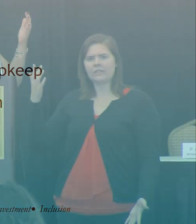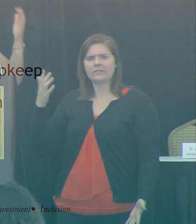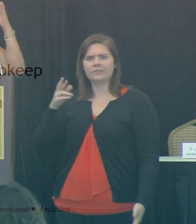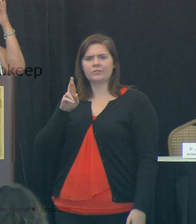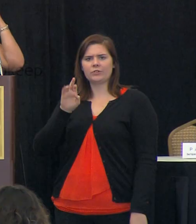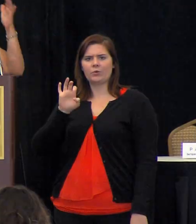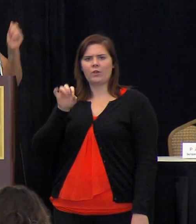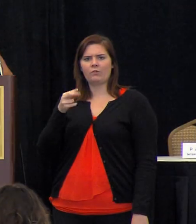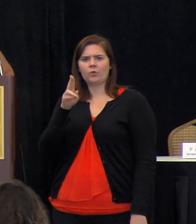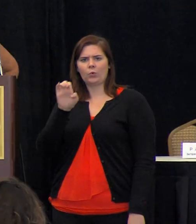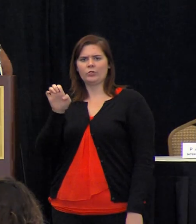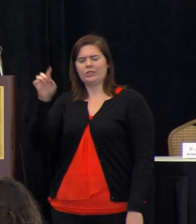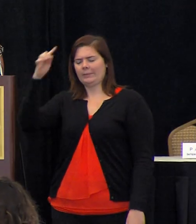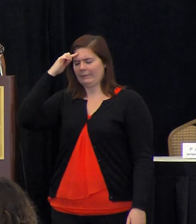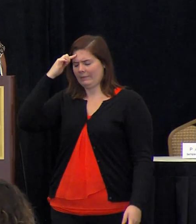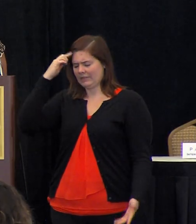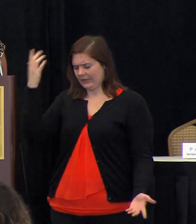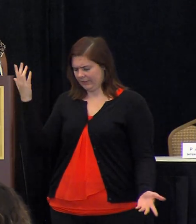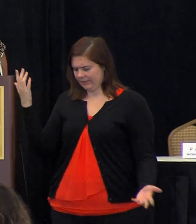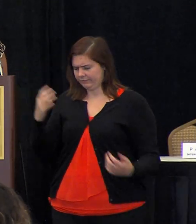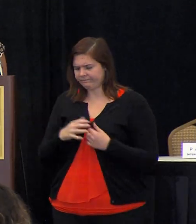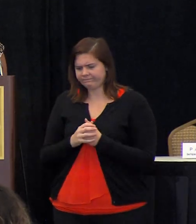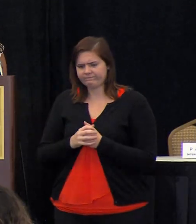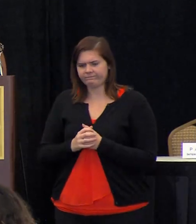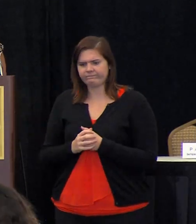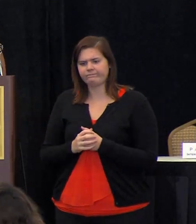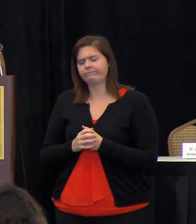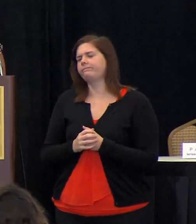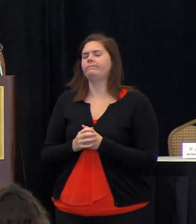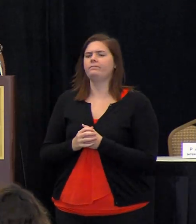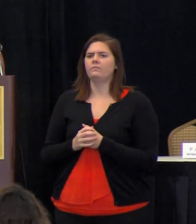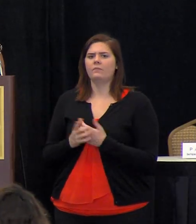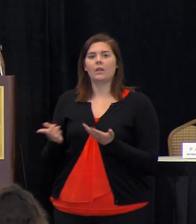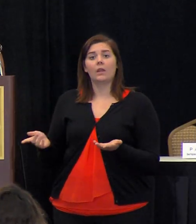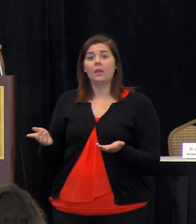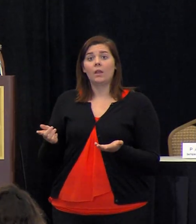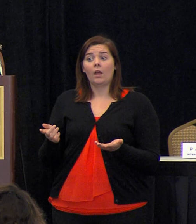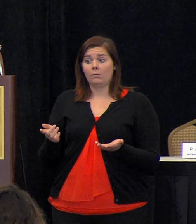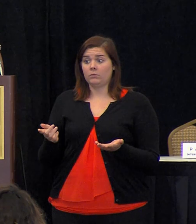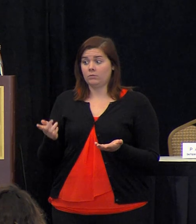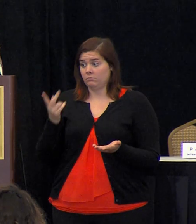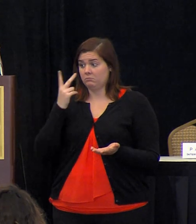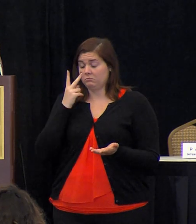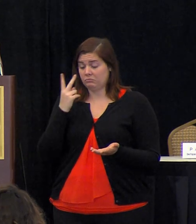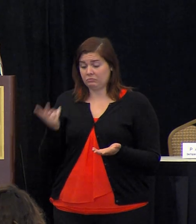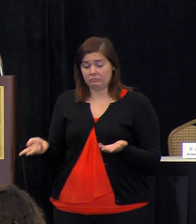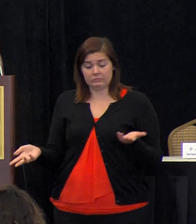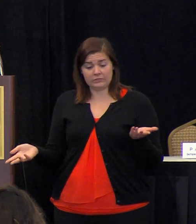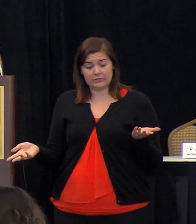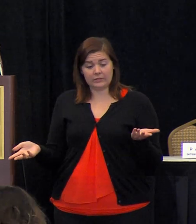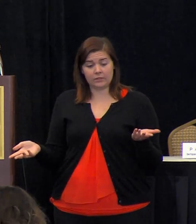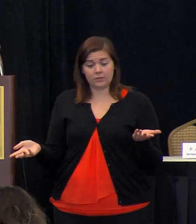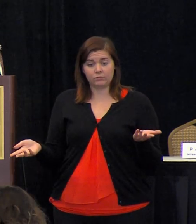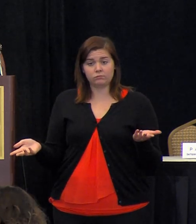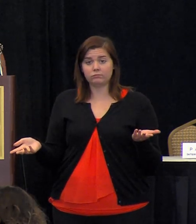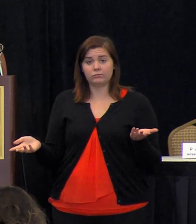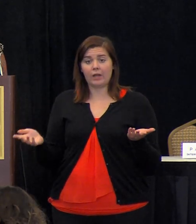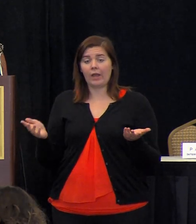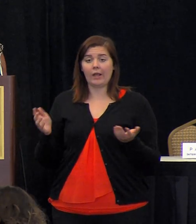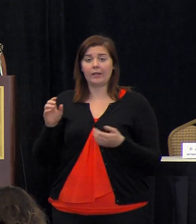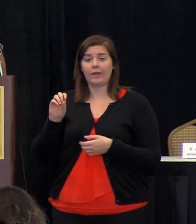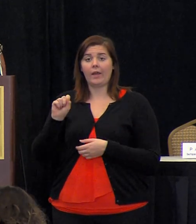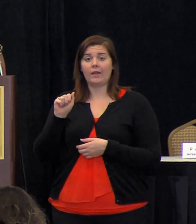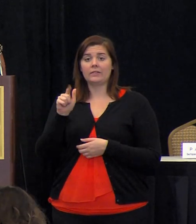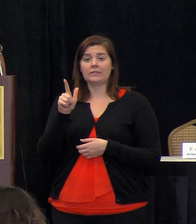refugee mentality um you it is not uncommon to go into um a somali